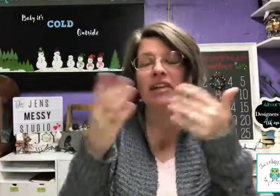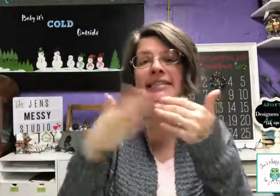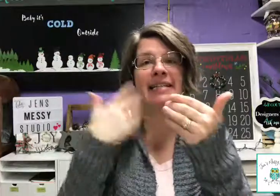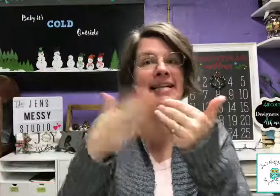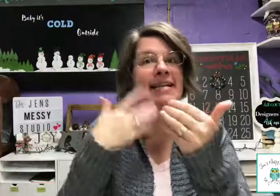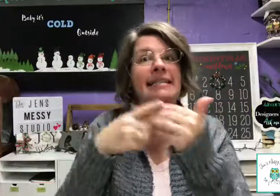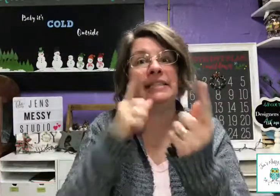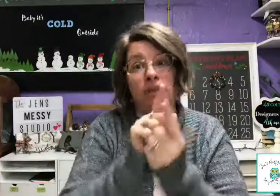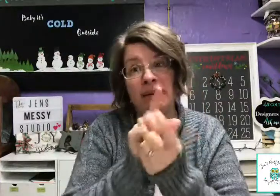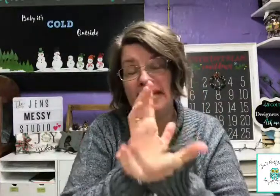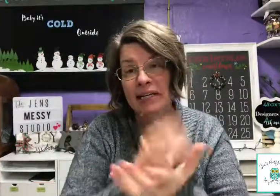easy to read.